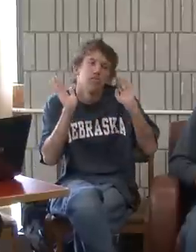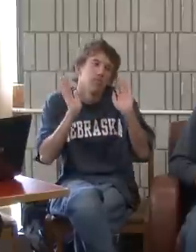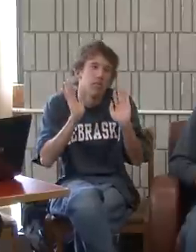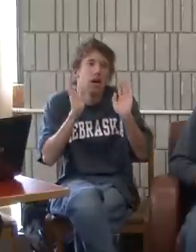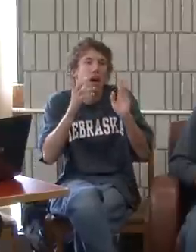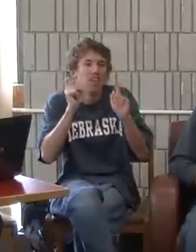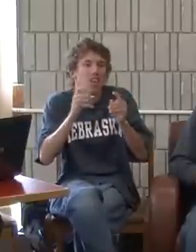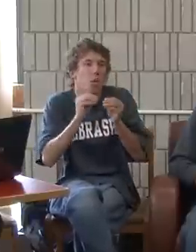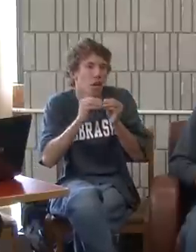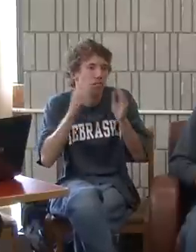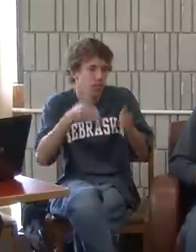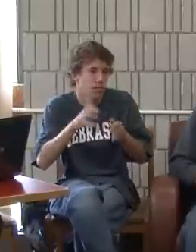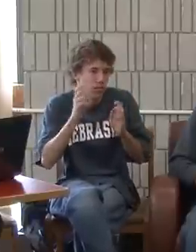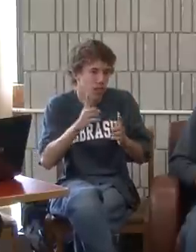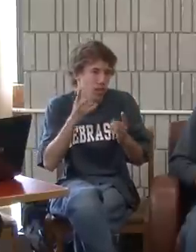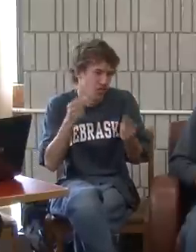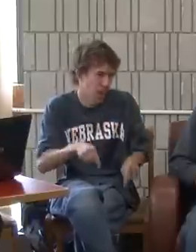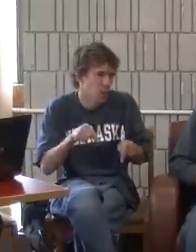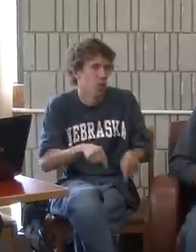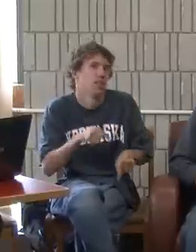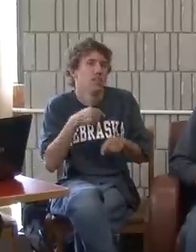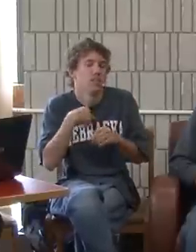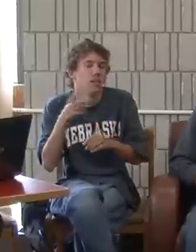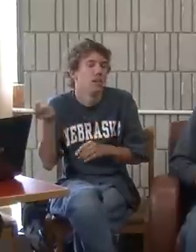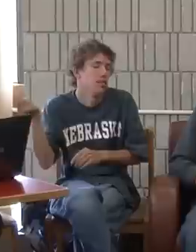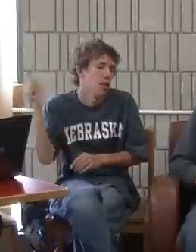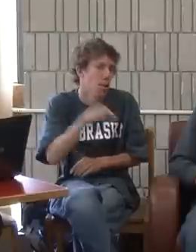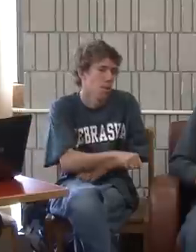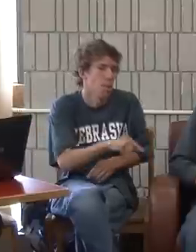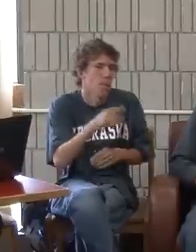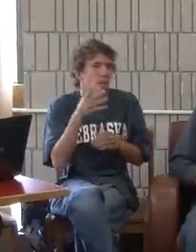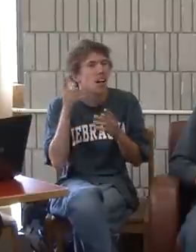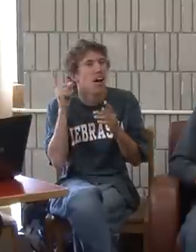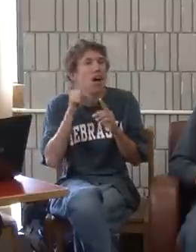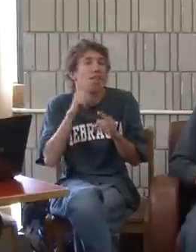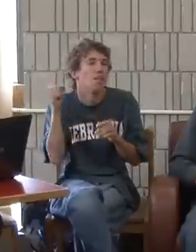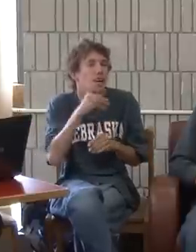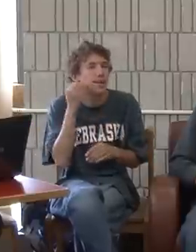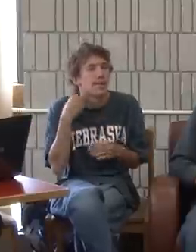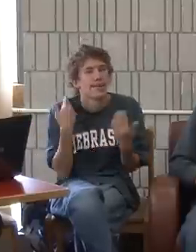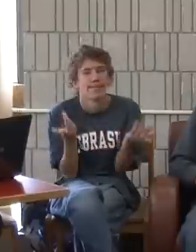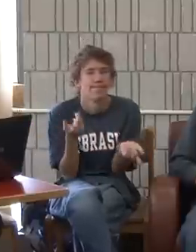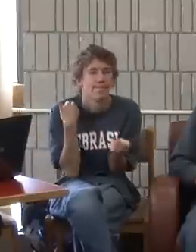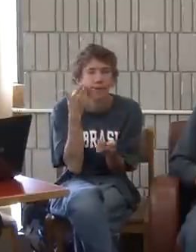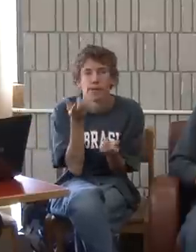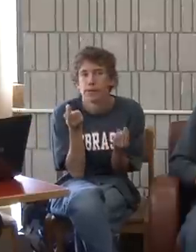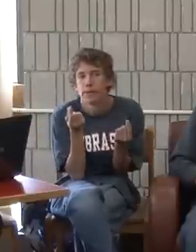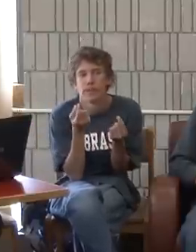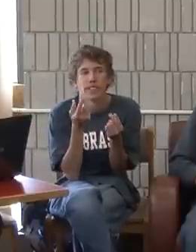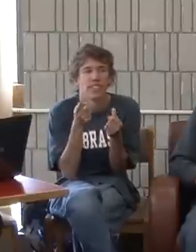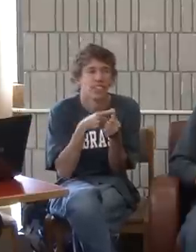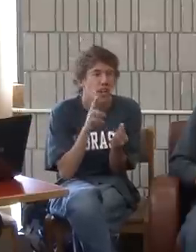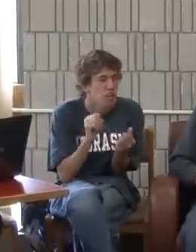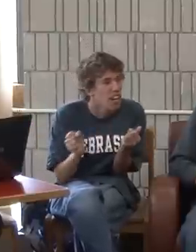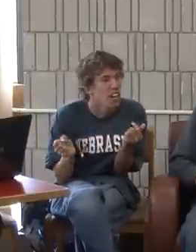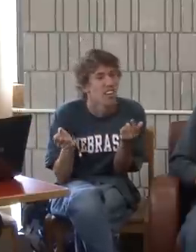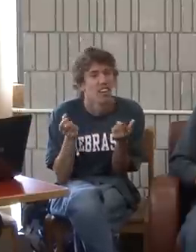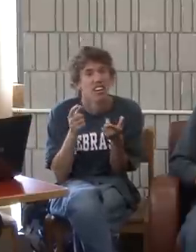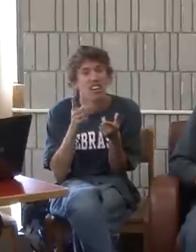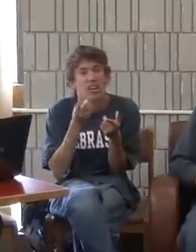And so I decided I needed to focus on my education a bit more. So I came back home, and I didn't know what to do. I didn't